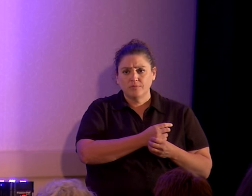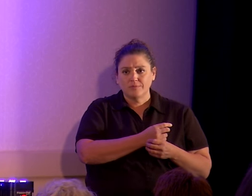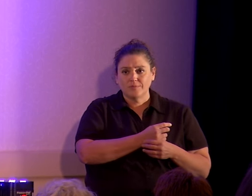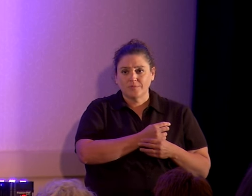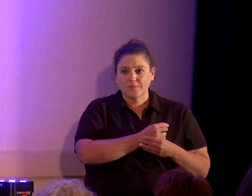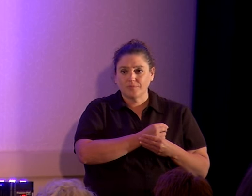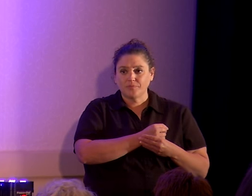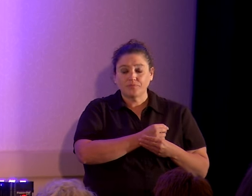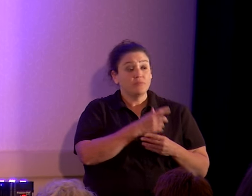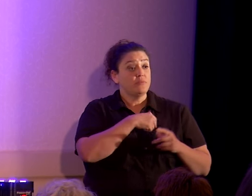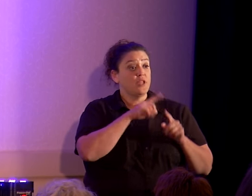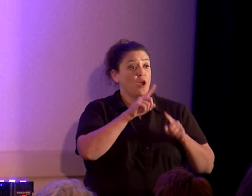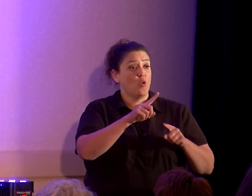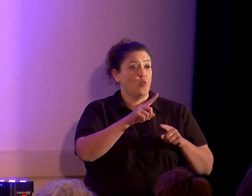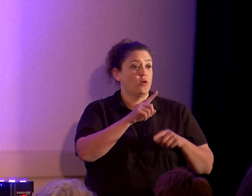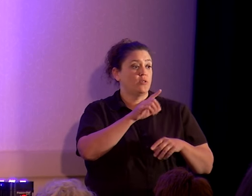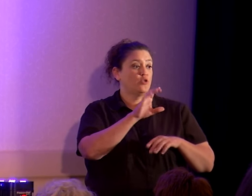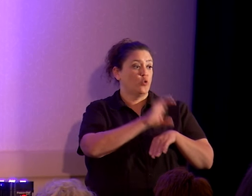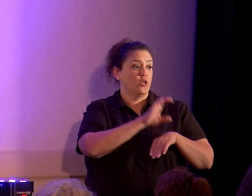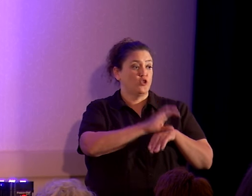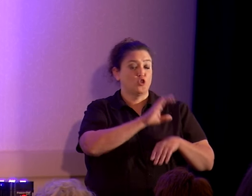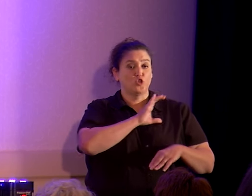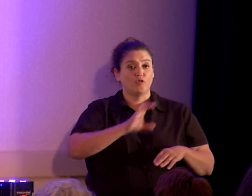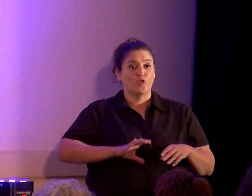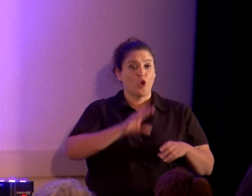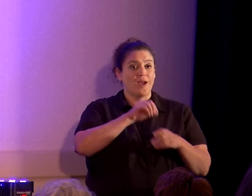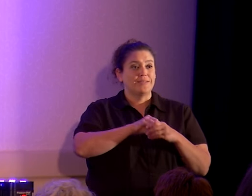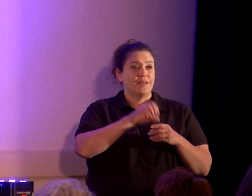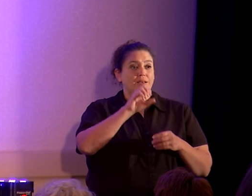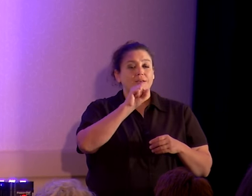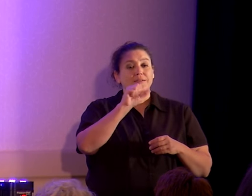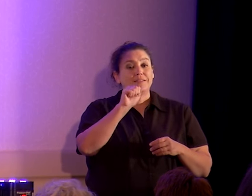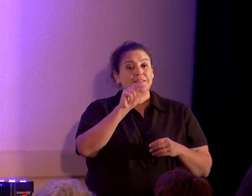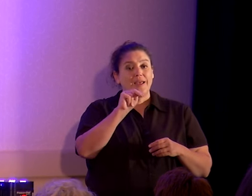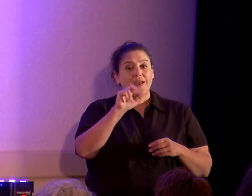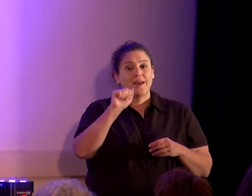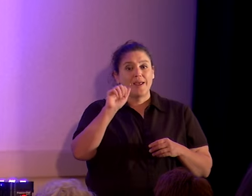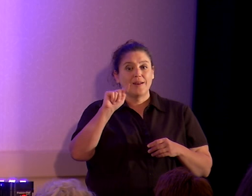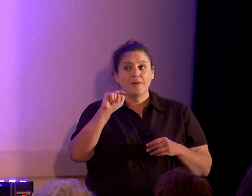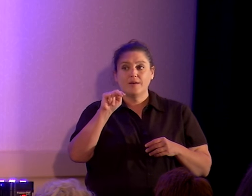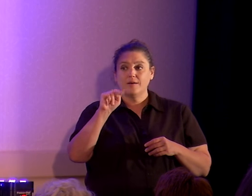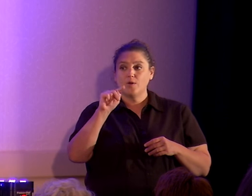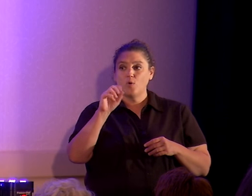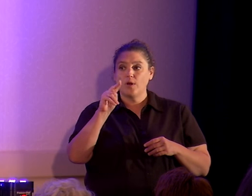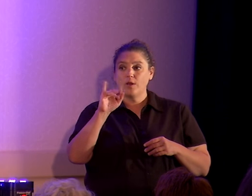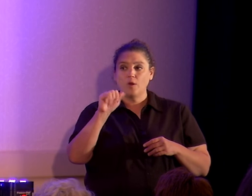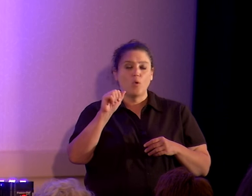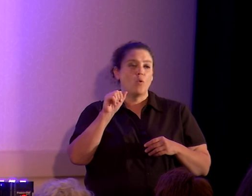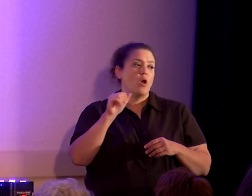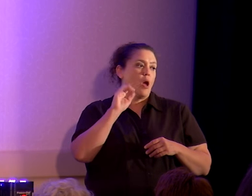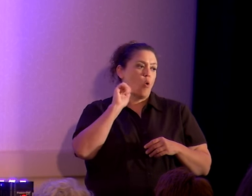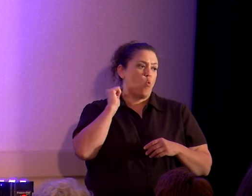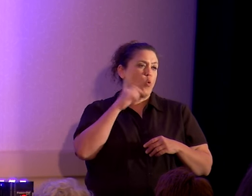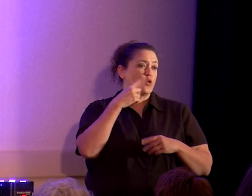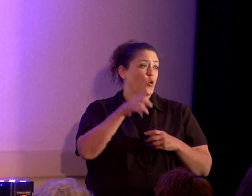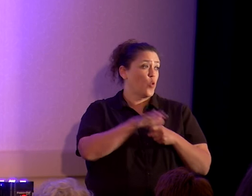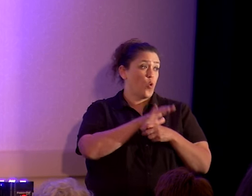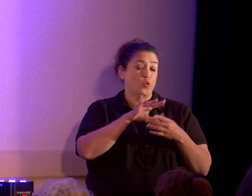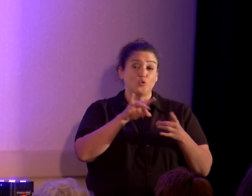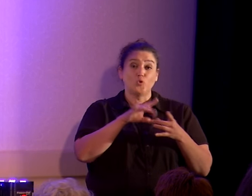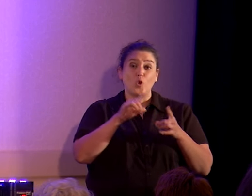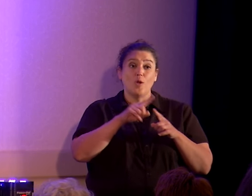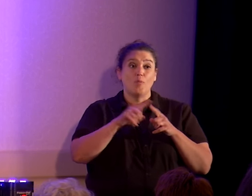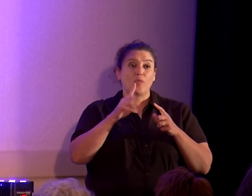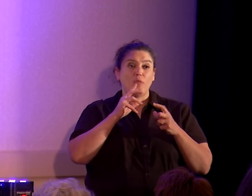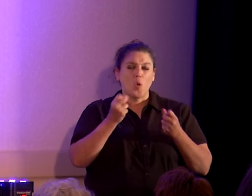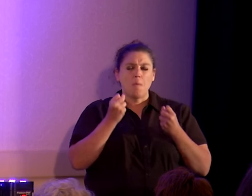I went to a Church of Christ in San Antonio. I won't tell the whole story right off the bat, but there was a parade of preachers that would